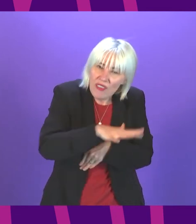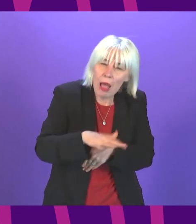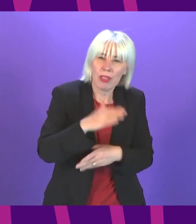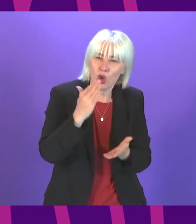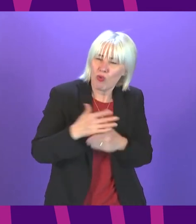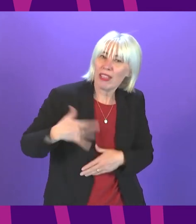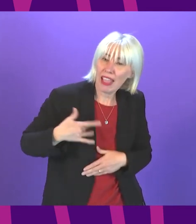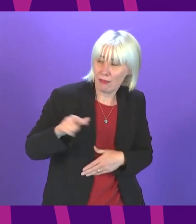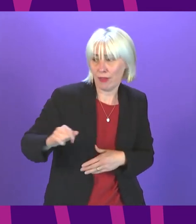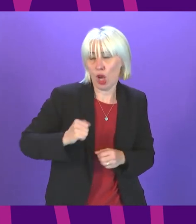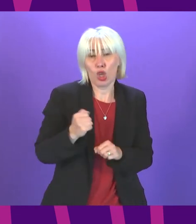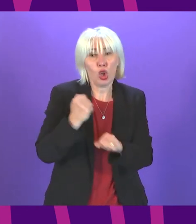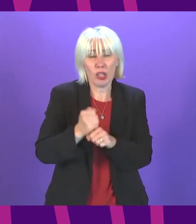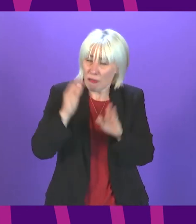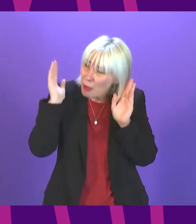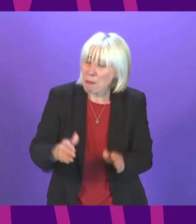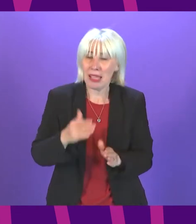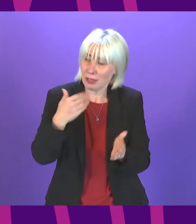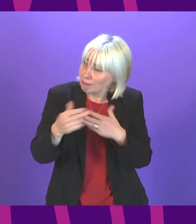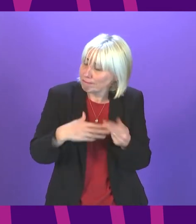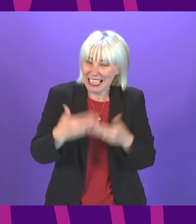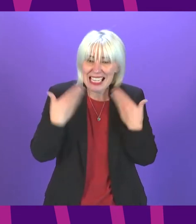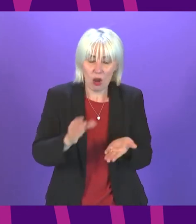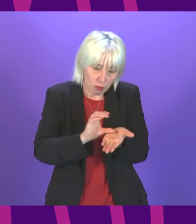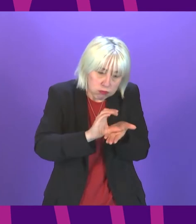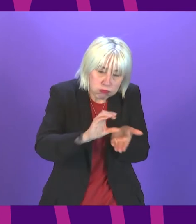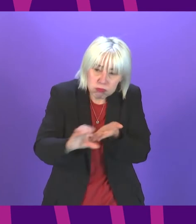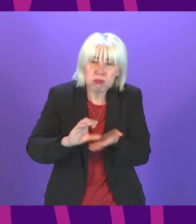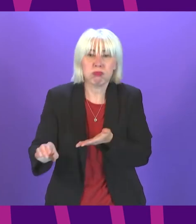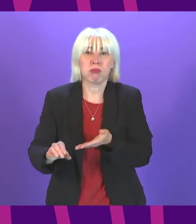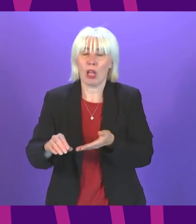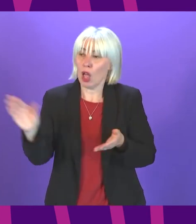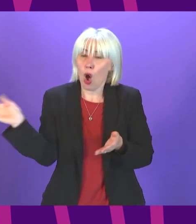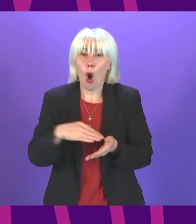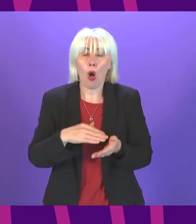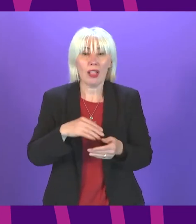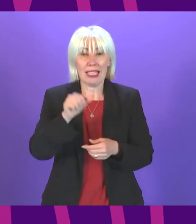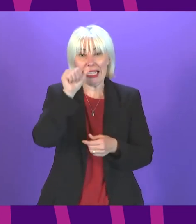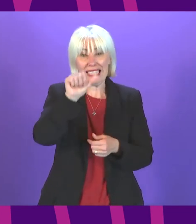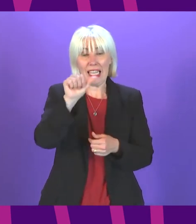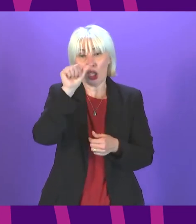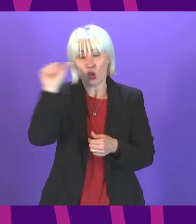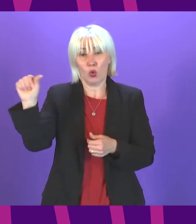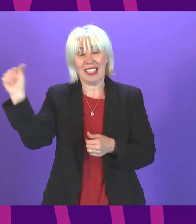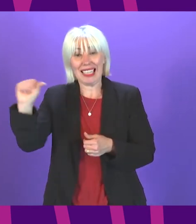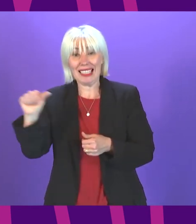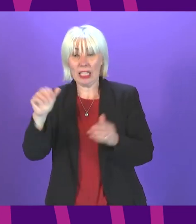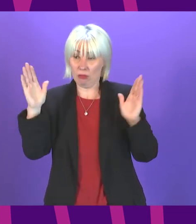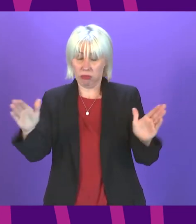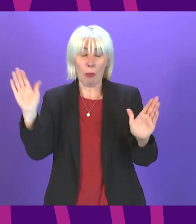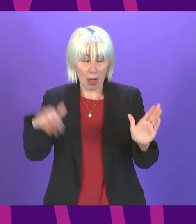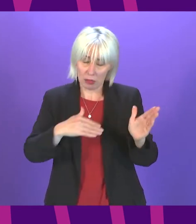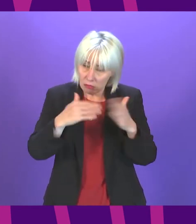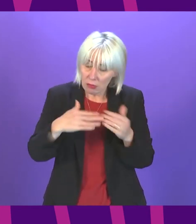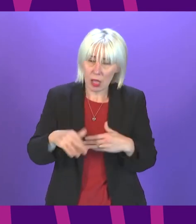government must act now to get payments to these children and work towards full rollout to all 6 to 16 year olds it has to do all it can